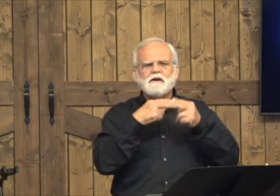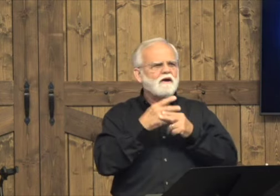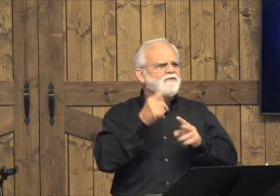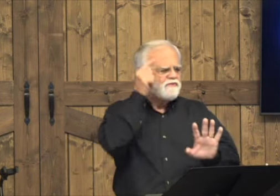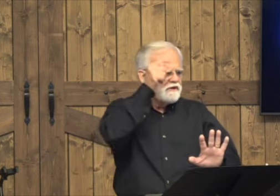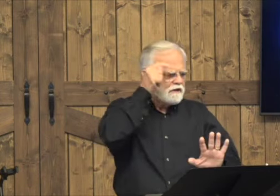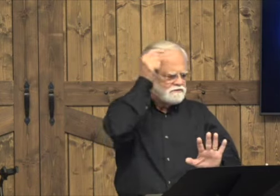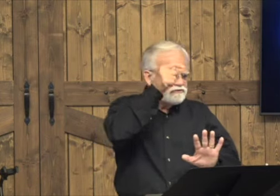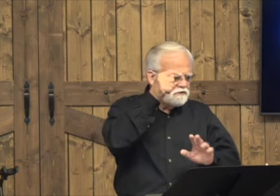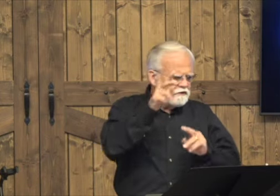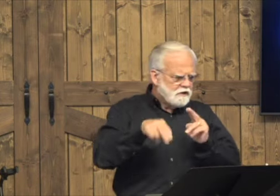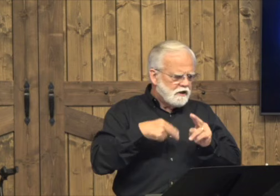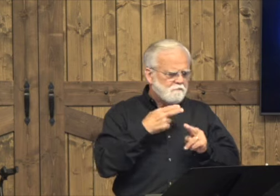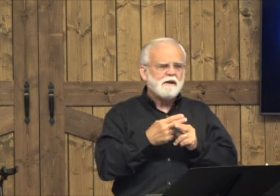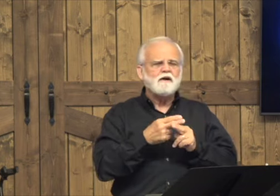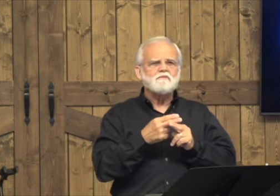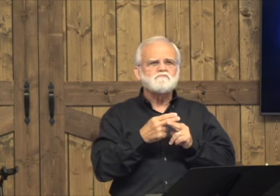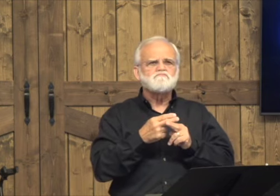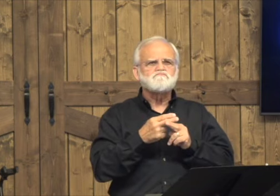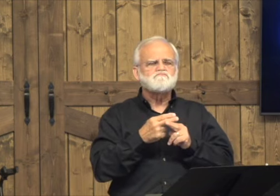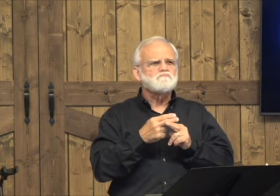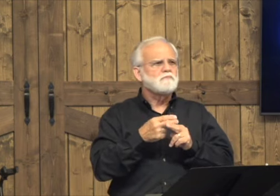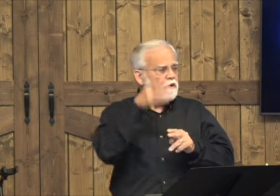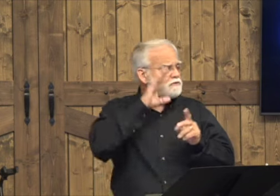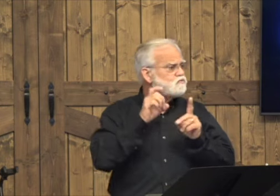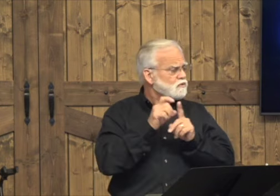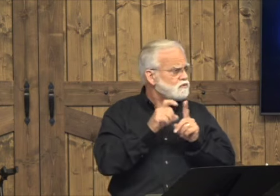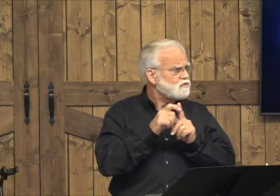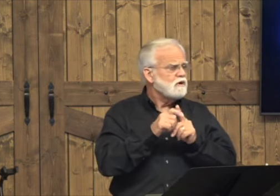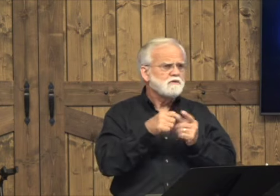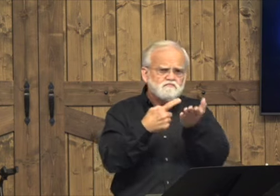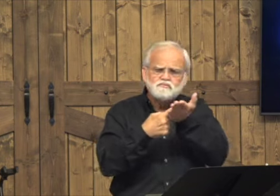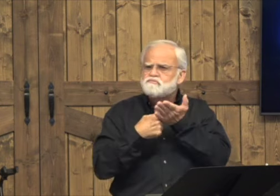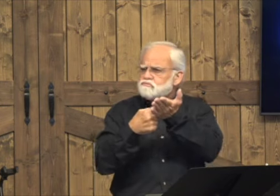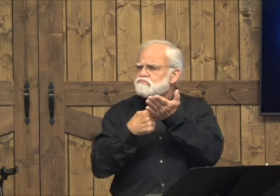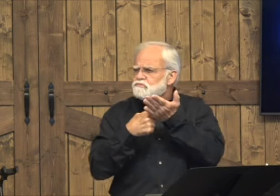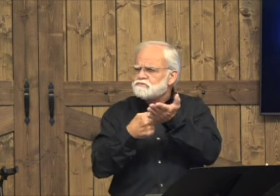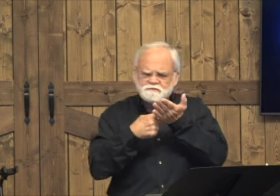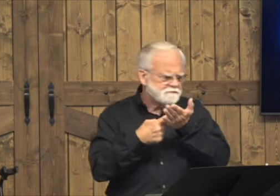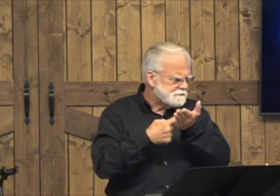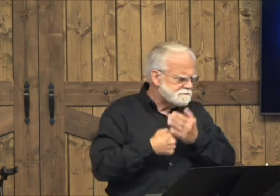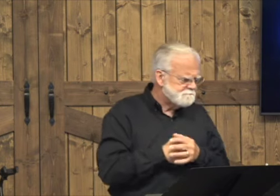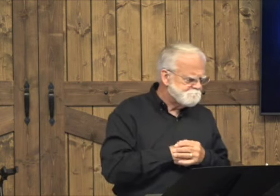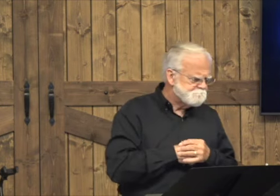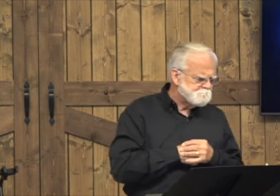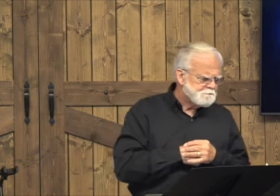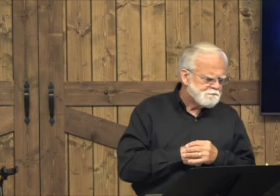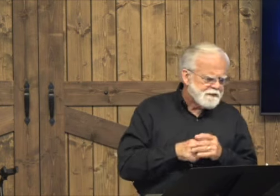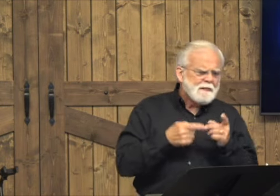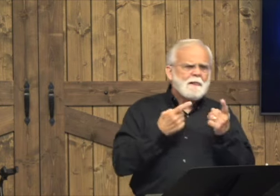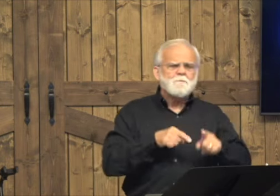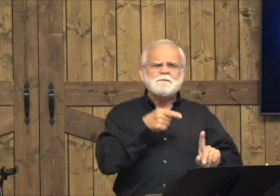and talk about theology, and biblical things. As they were having their discussion,